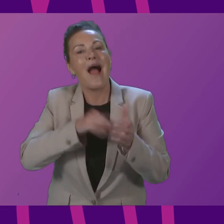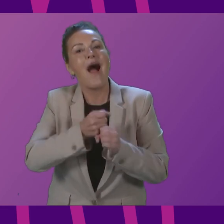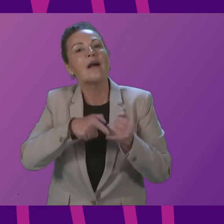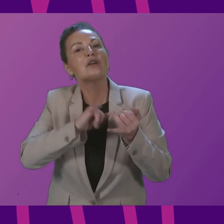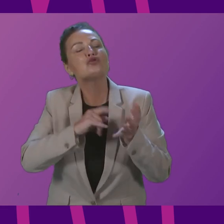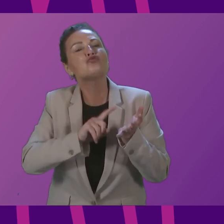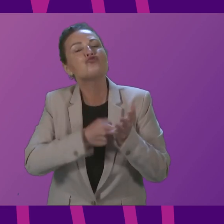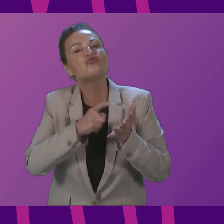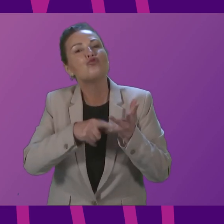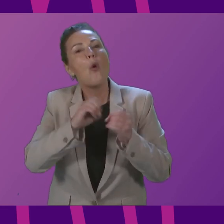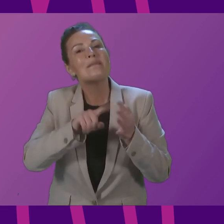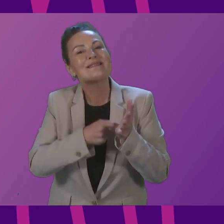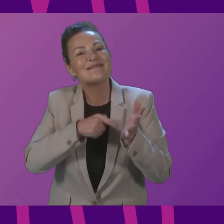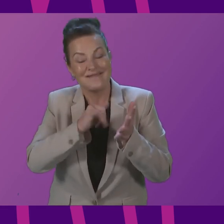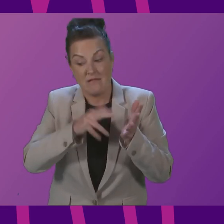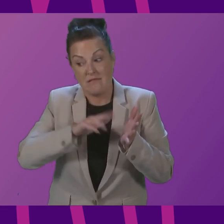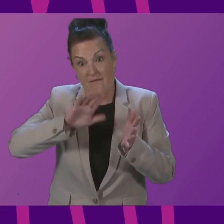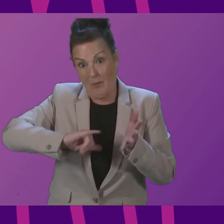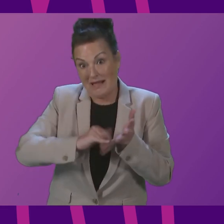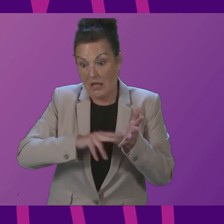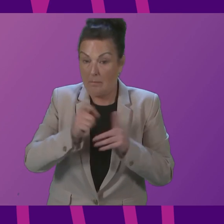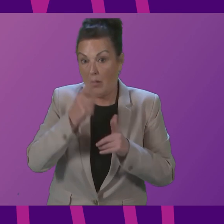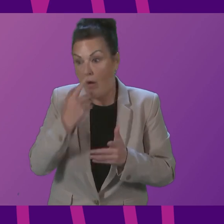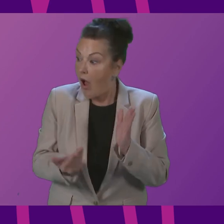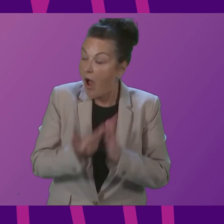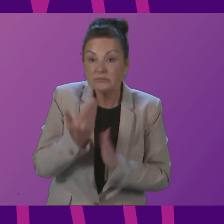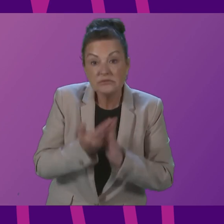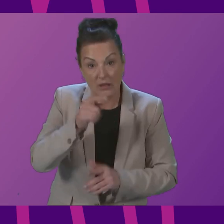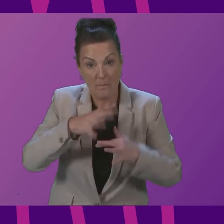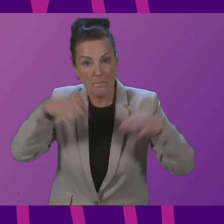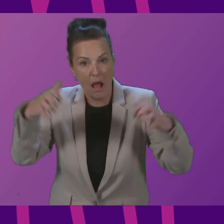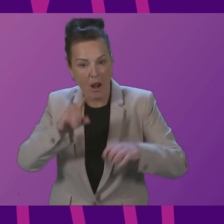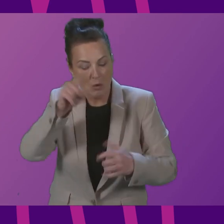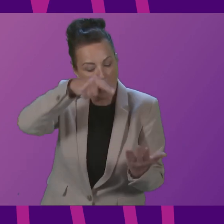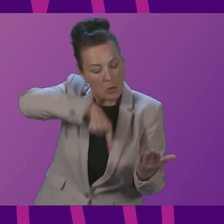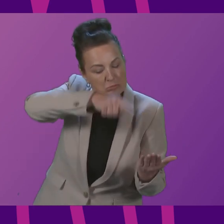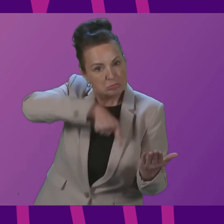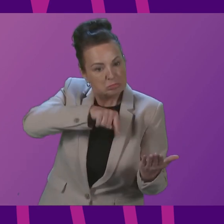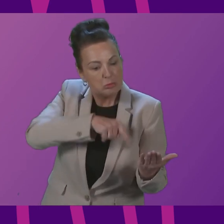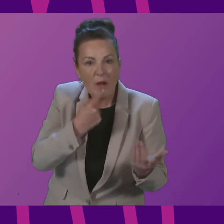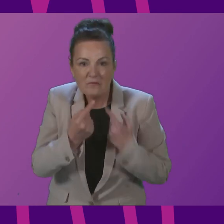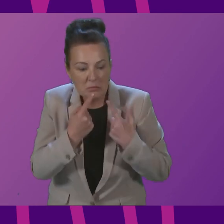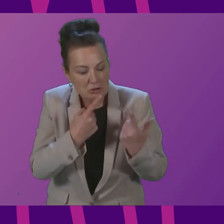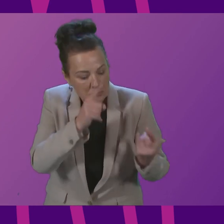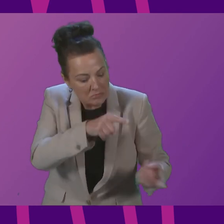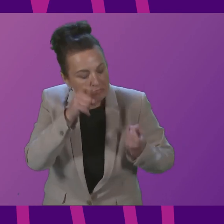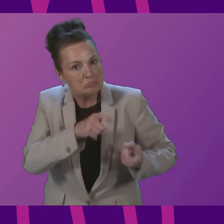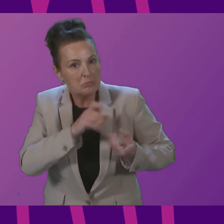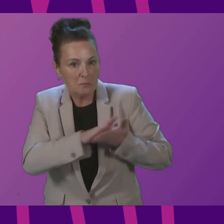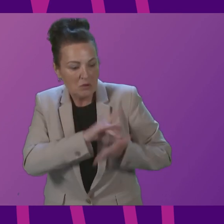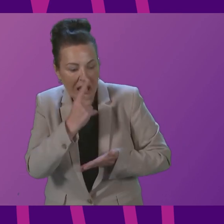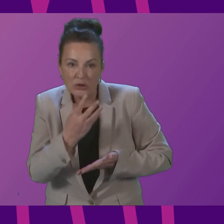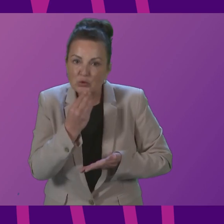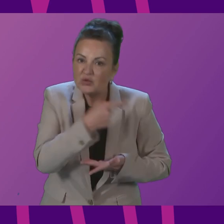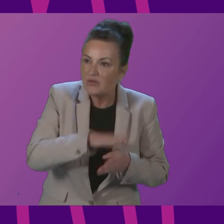on the progress of the census and the strength of the information that is available for us to use in future